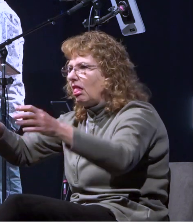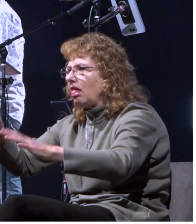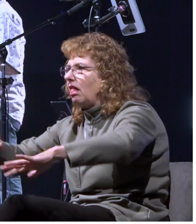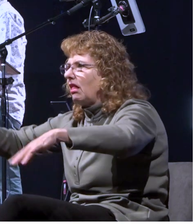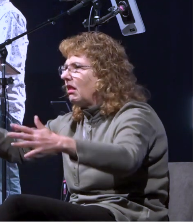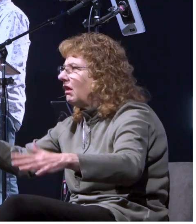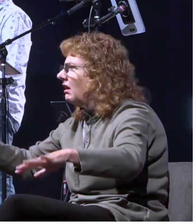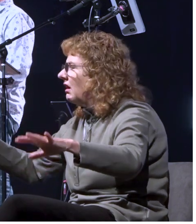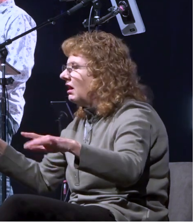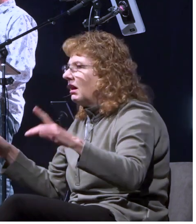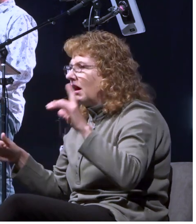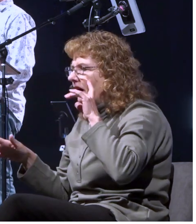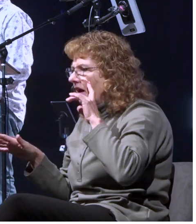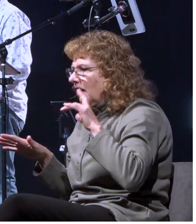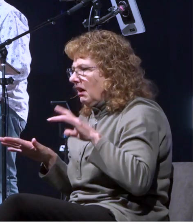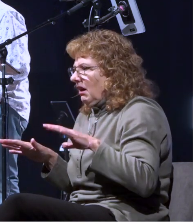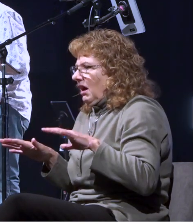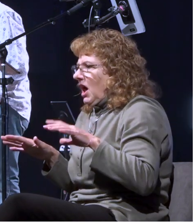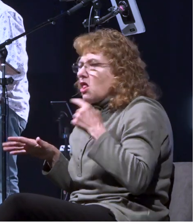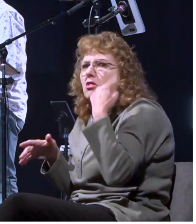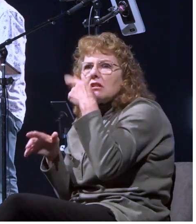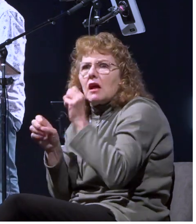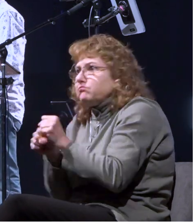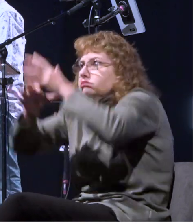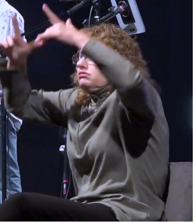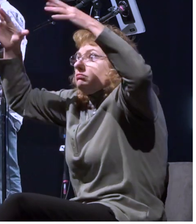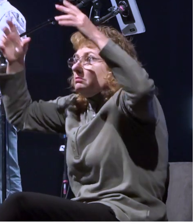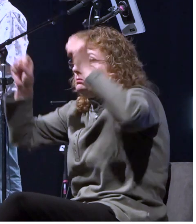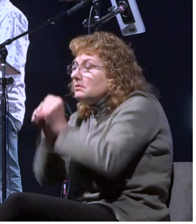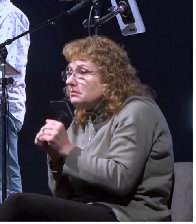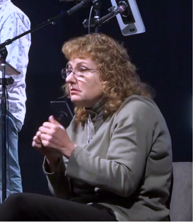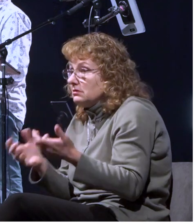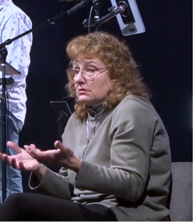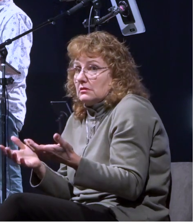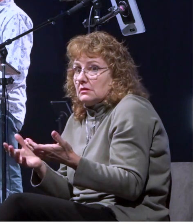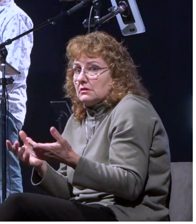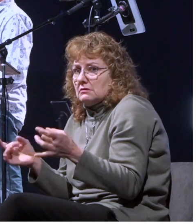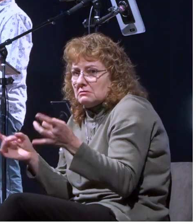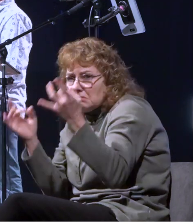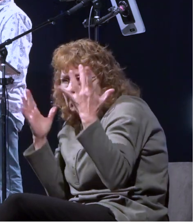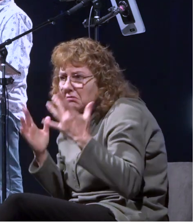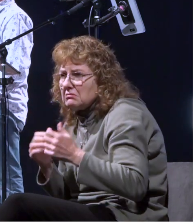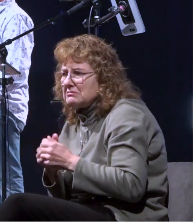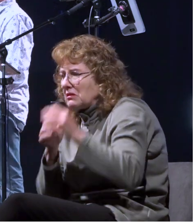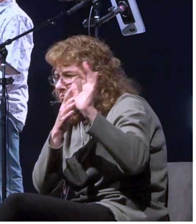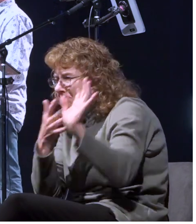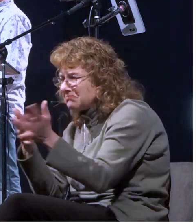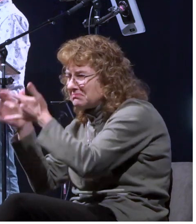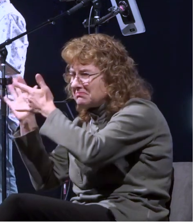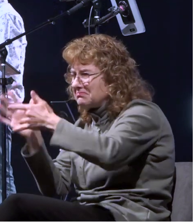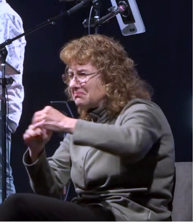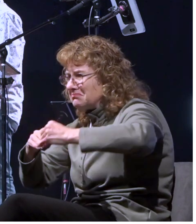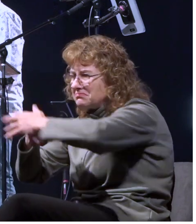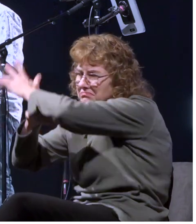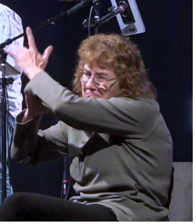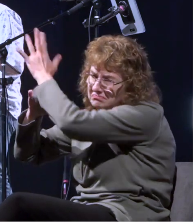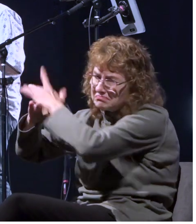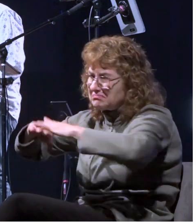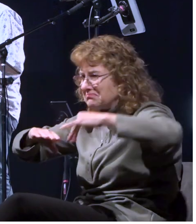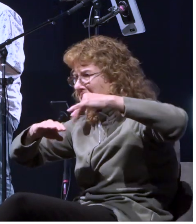i mean it almost looked like the thing had blown up and it was just the violence of the wind and the waves and being battered against the rocks and